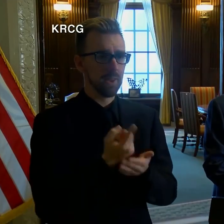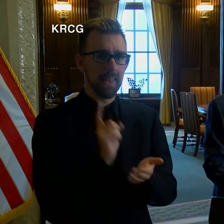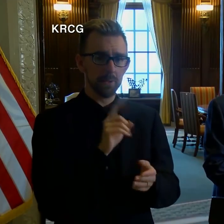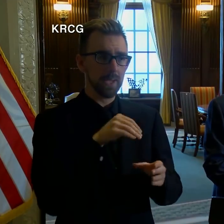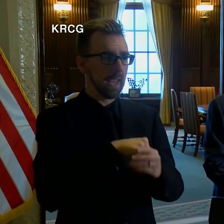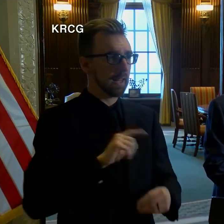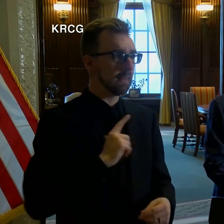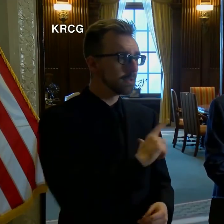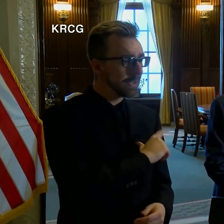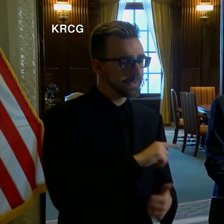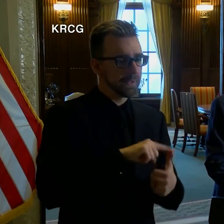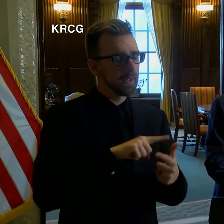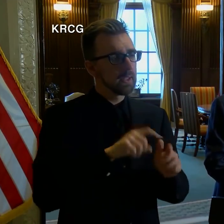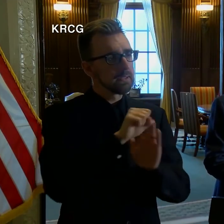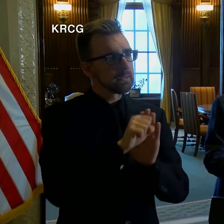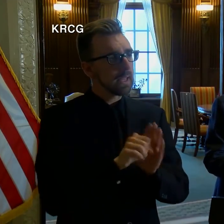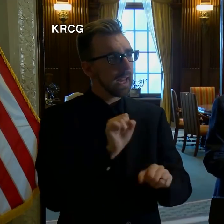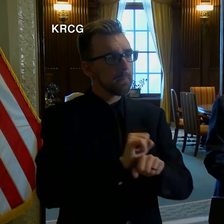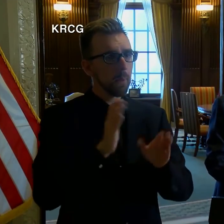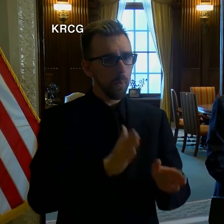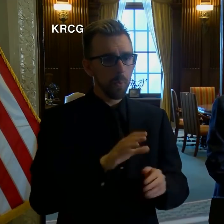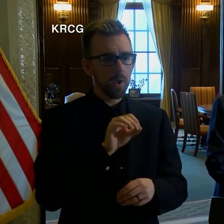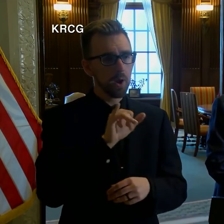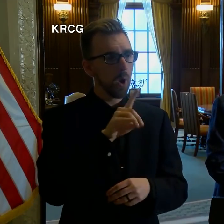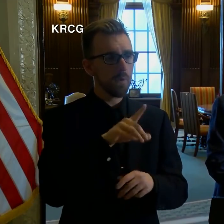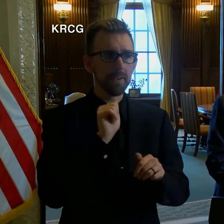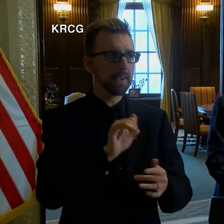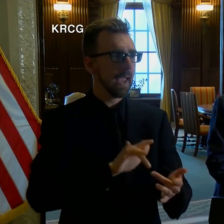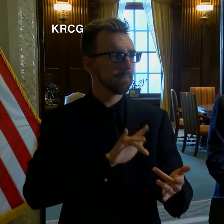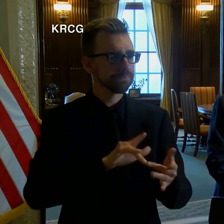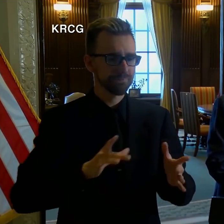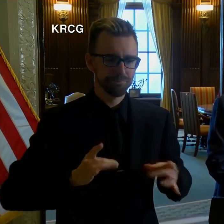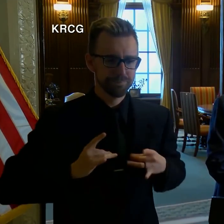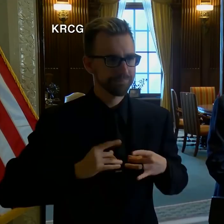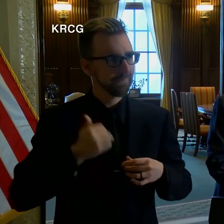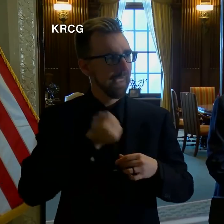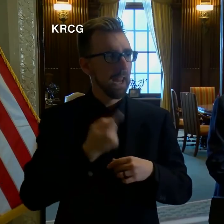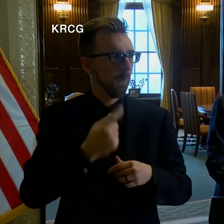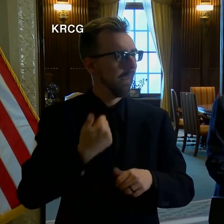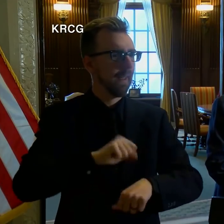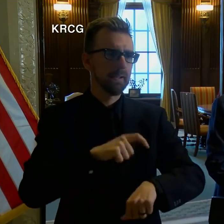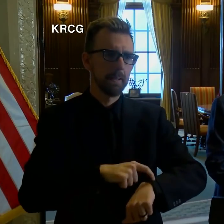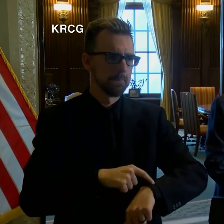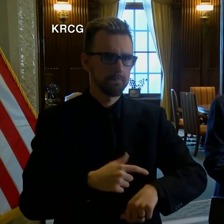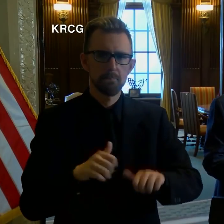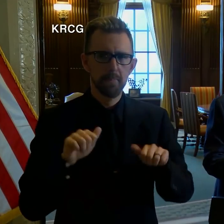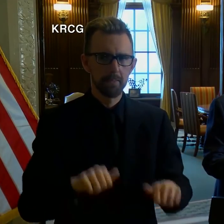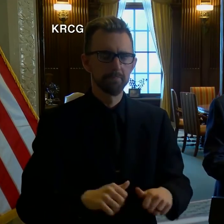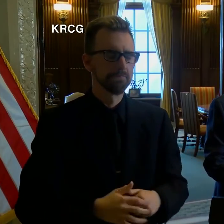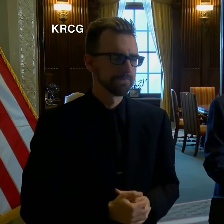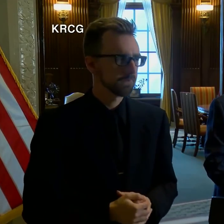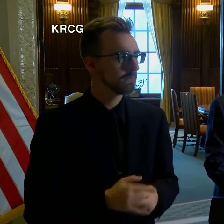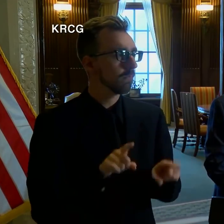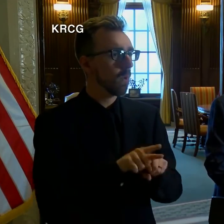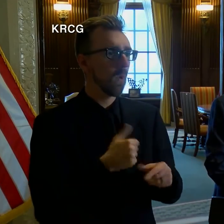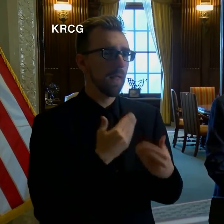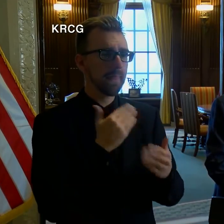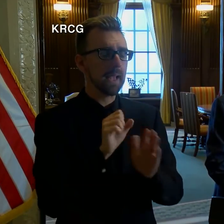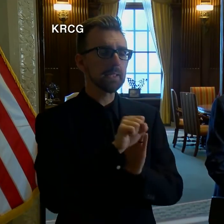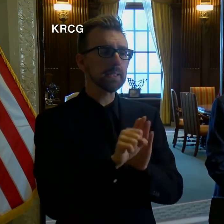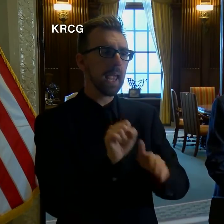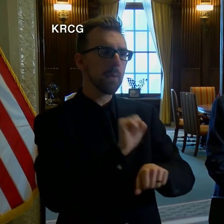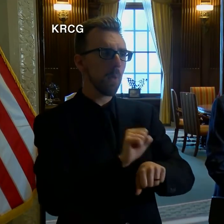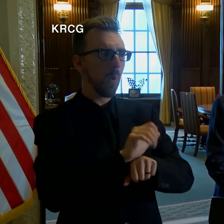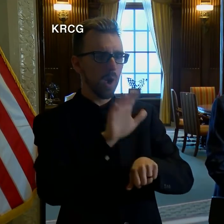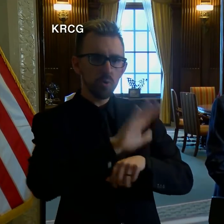legislation, whether you're state employed, the COVID-19 can reach out and touch any of us at any time. I also want to thank the state employees across